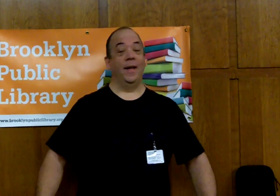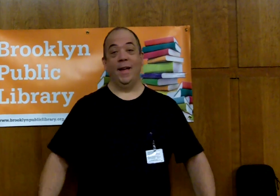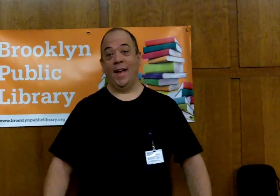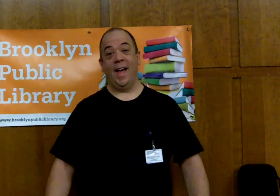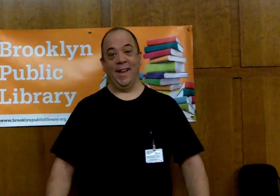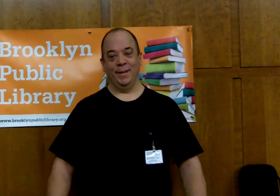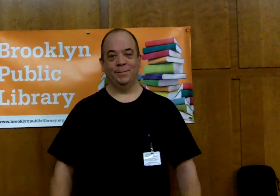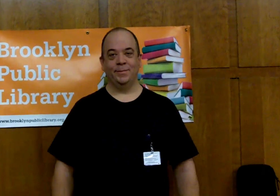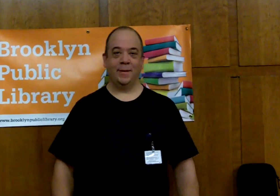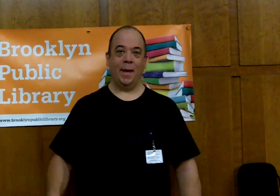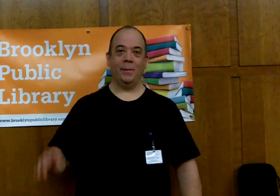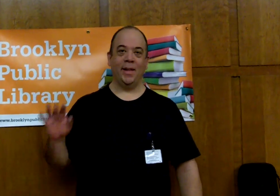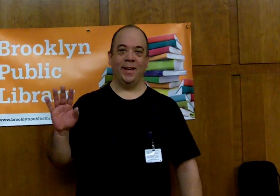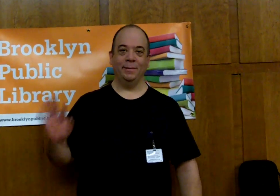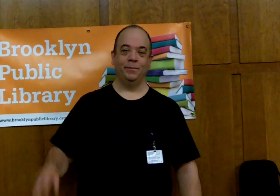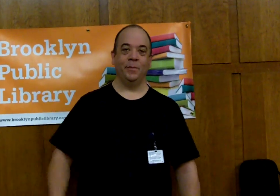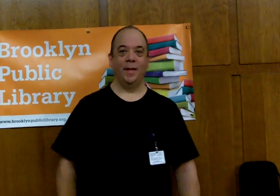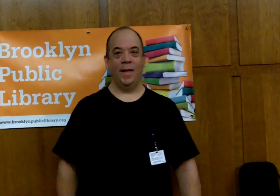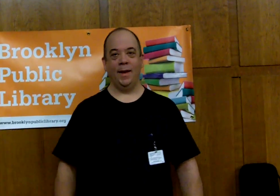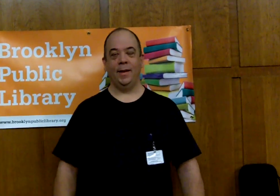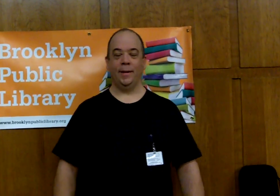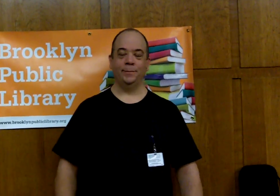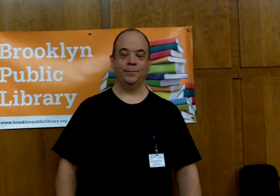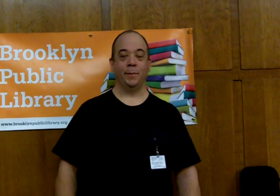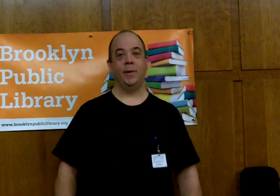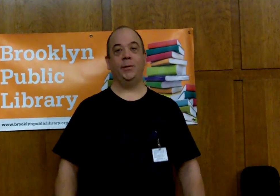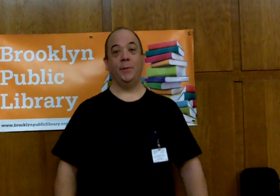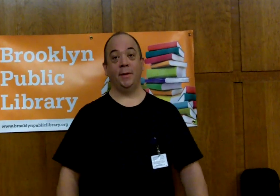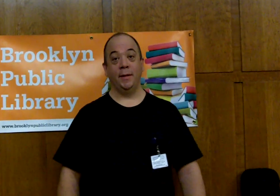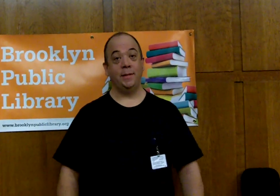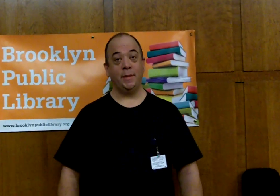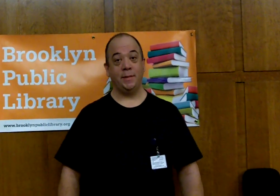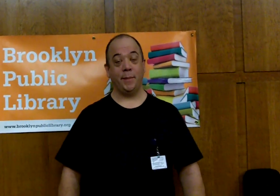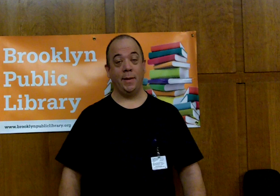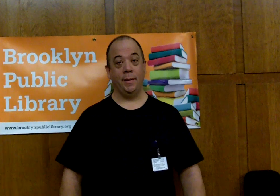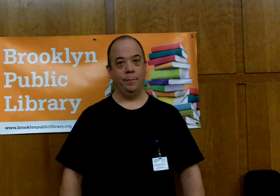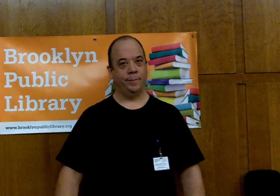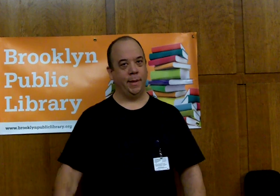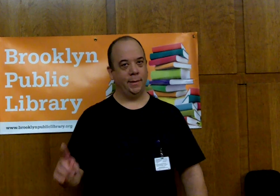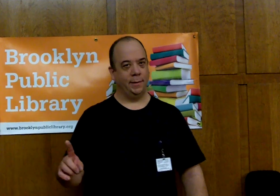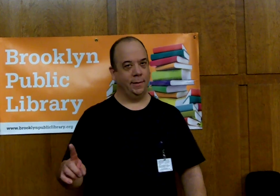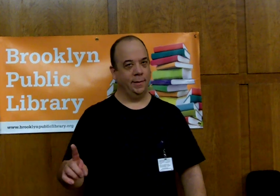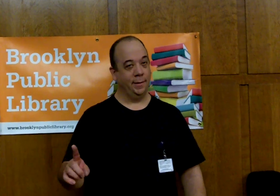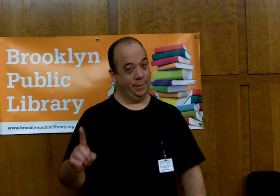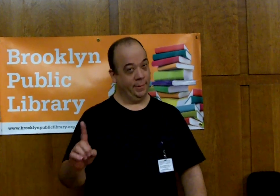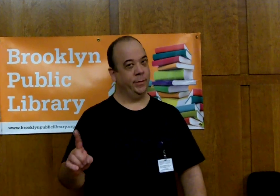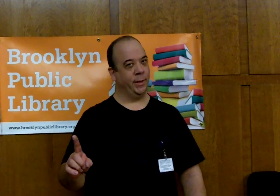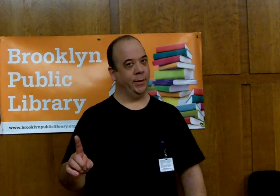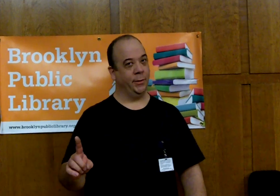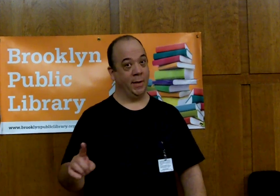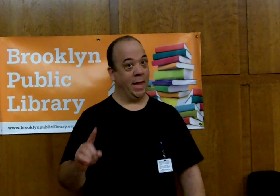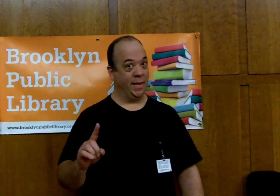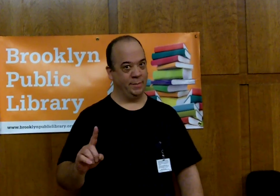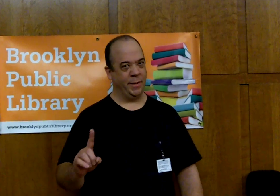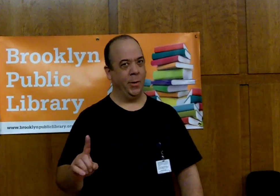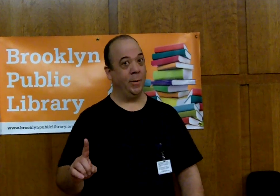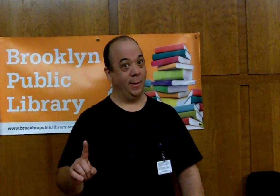Hi, I'm Clyde and I'm gonna do the Itty Bitty Spider, but we're gonna do it en Espanol.